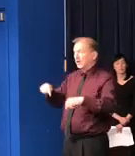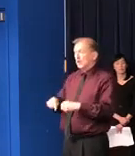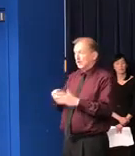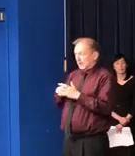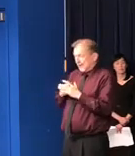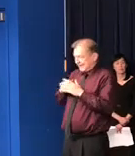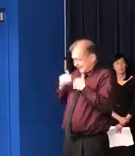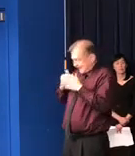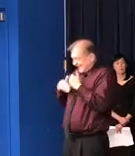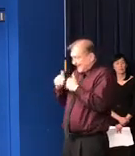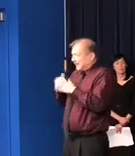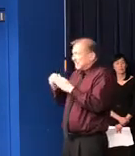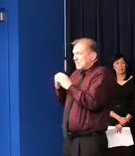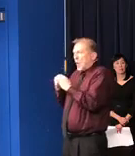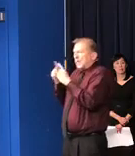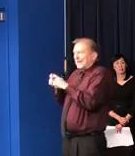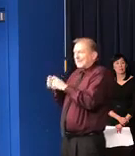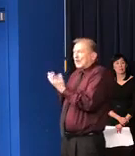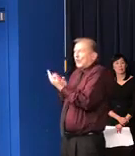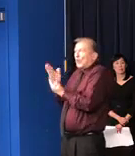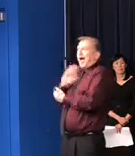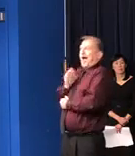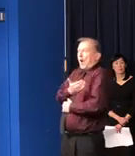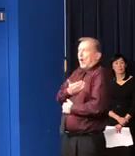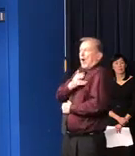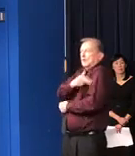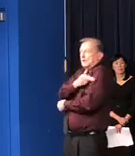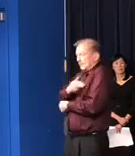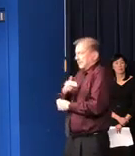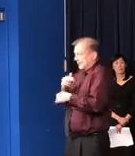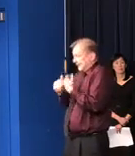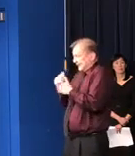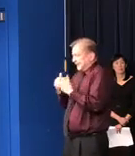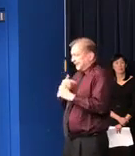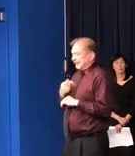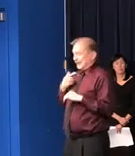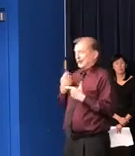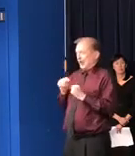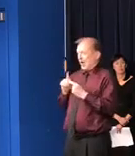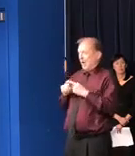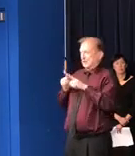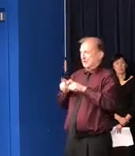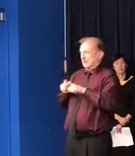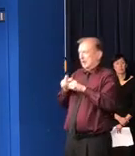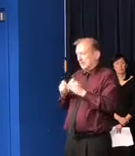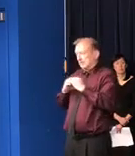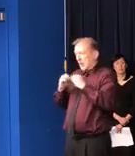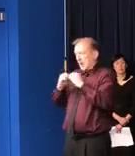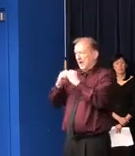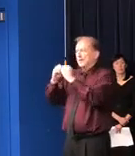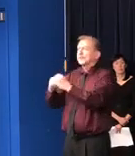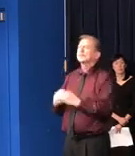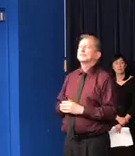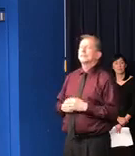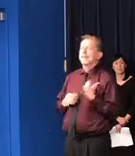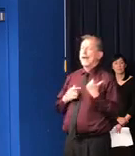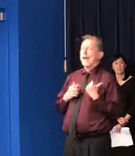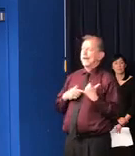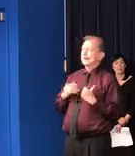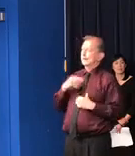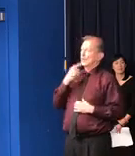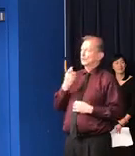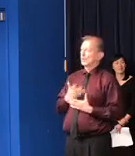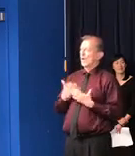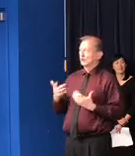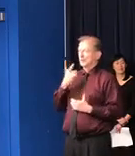And we were able to ramp up more testing. We're working every day. I'm watching those number of tests. I have given more of an answer than I should because we have a